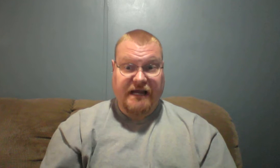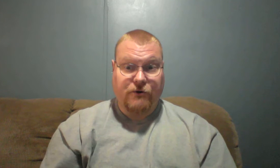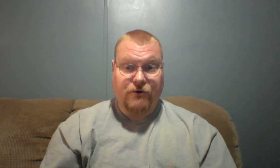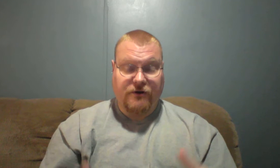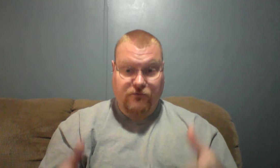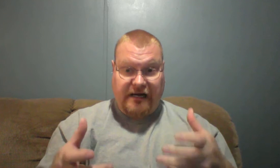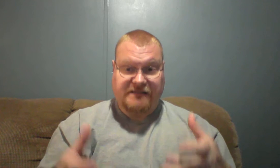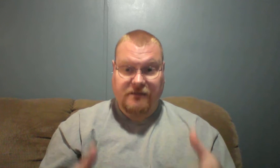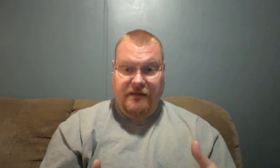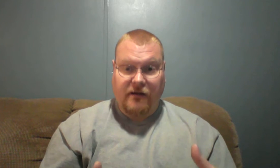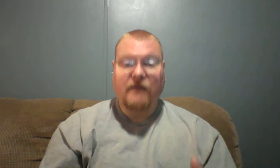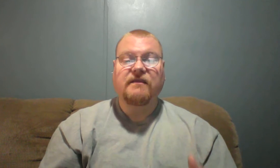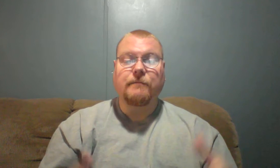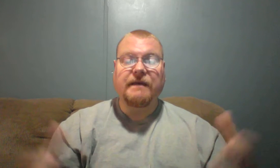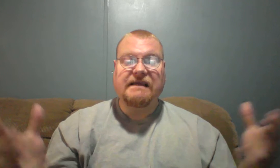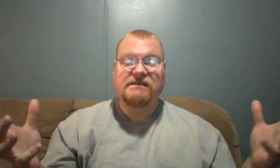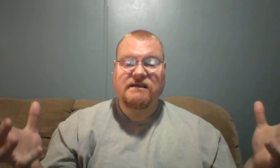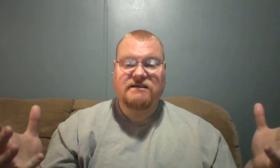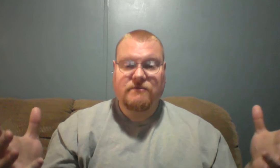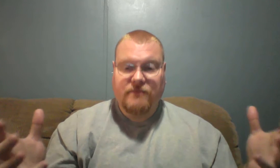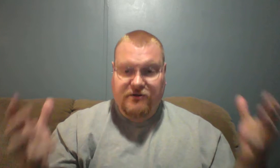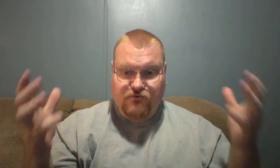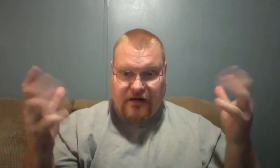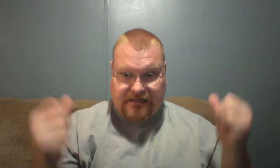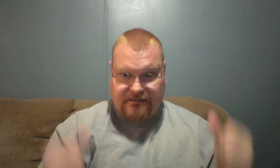root and rise up. Now the B system is rising.